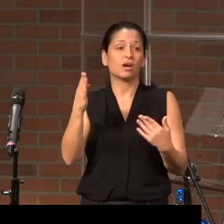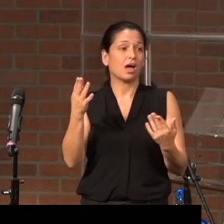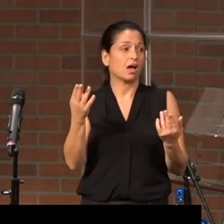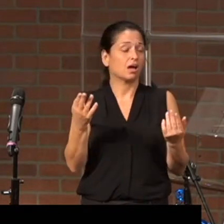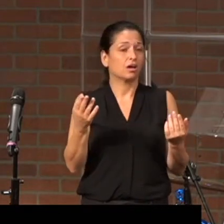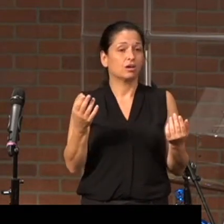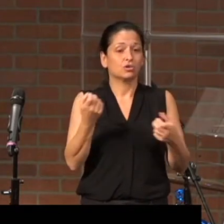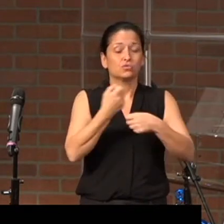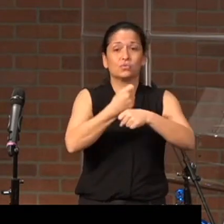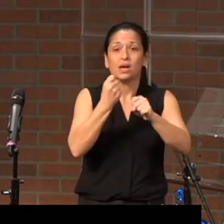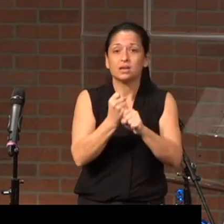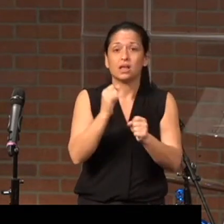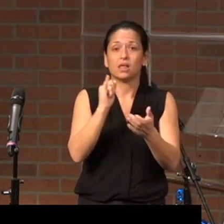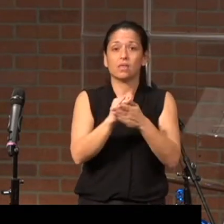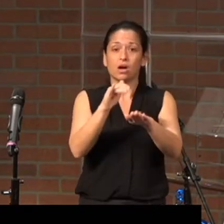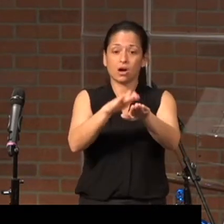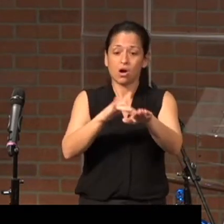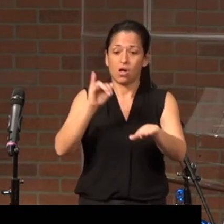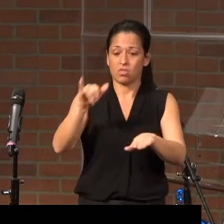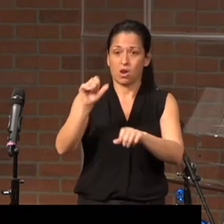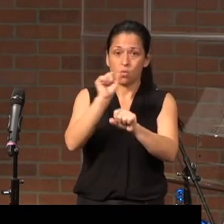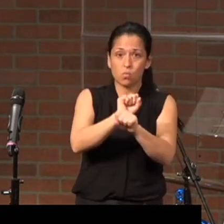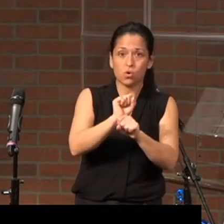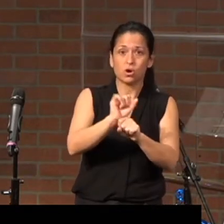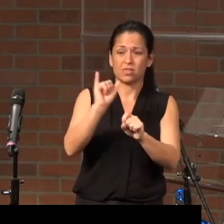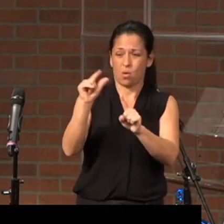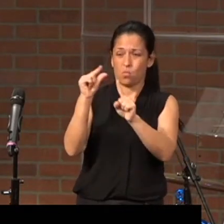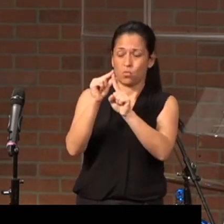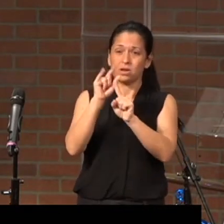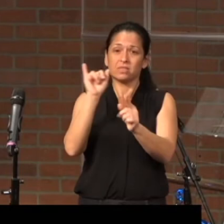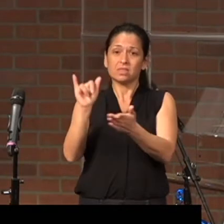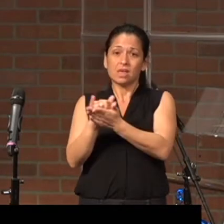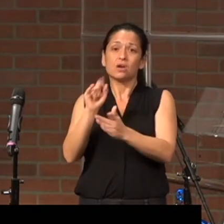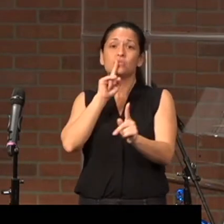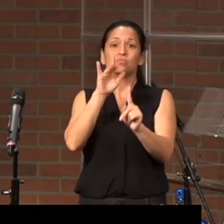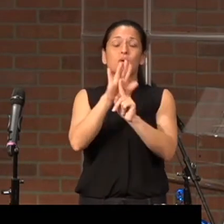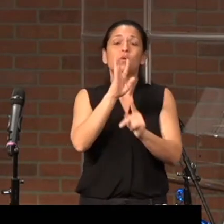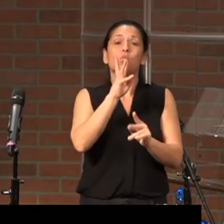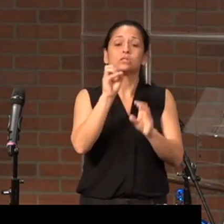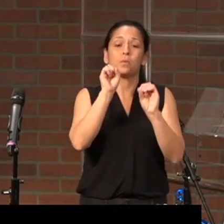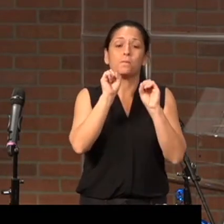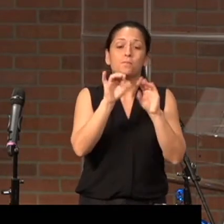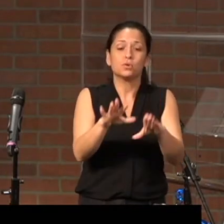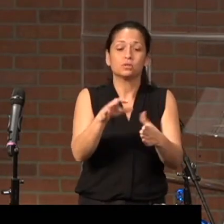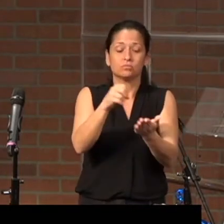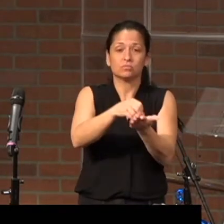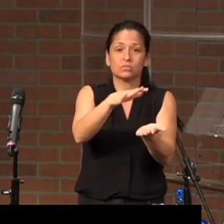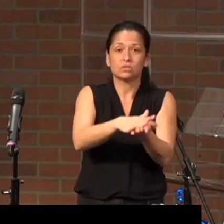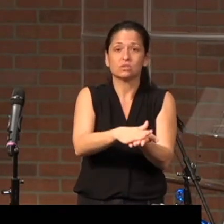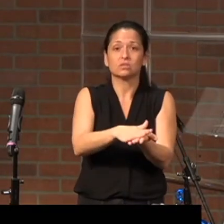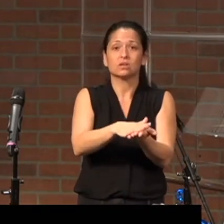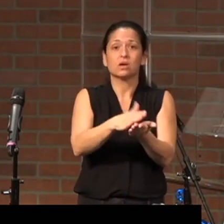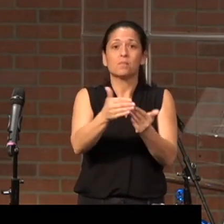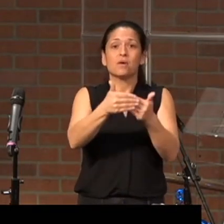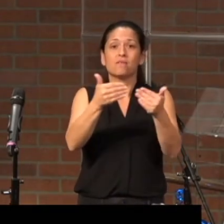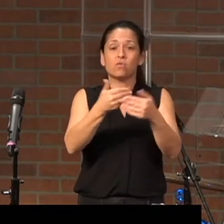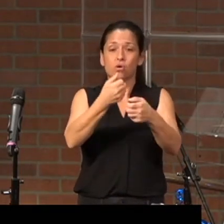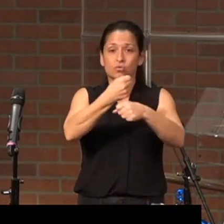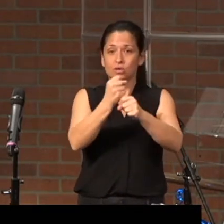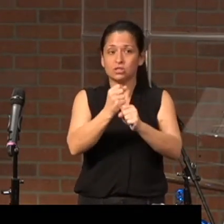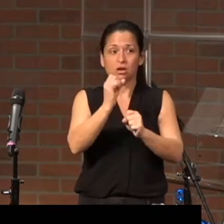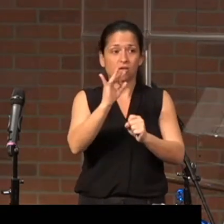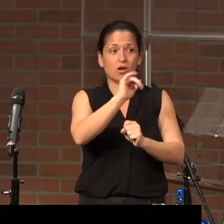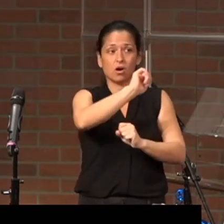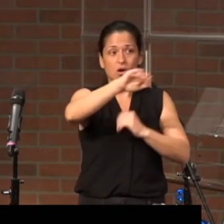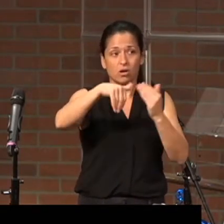call, that work, that promise was put into motion before the creation of all things. His divine